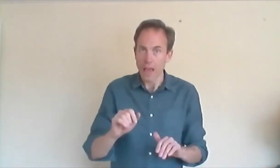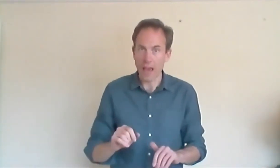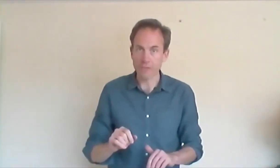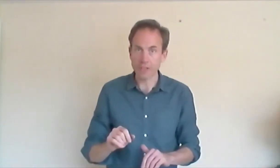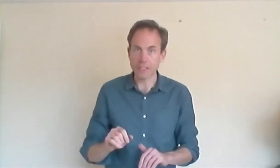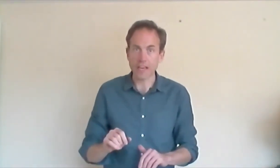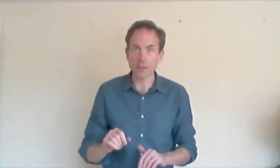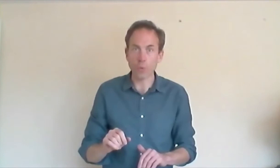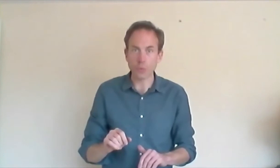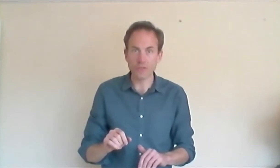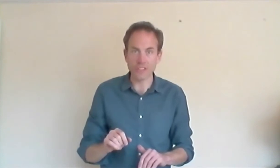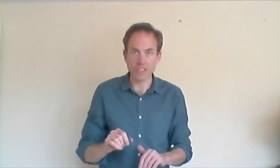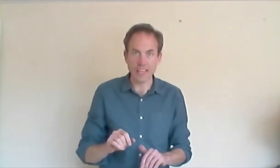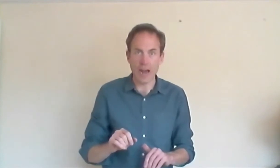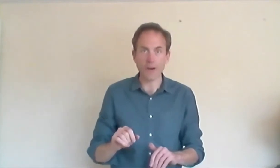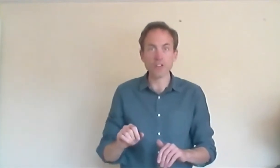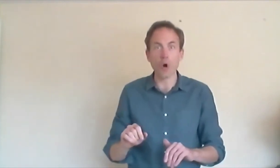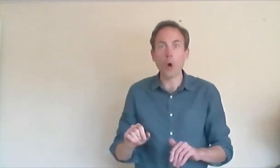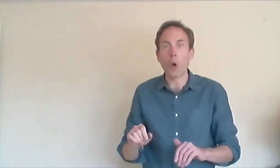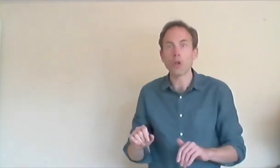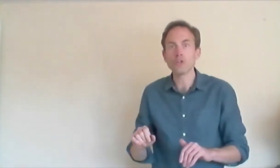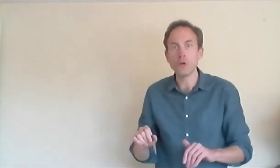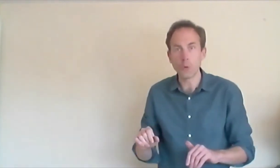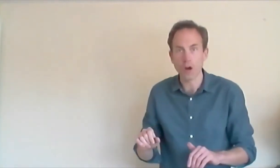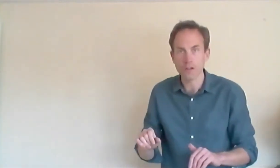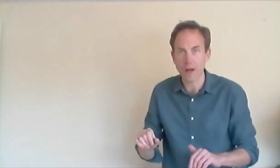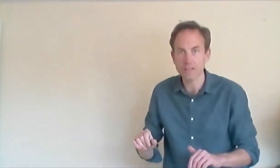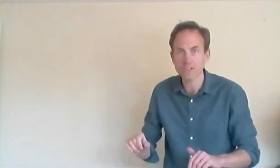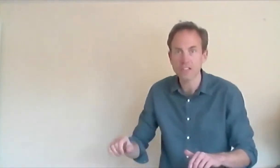Every day, the witch would visit the tower and call to Rapunzel.